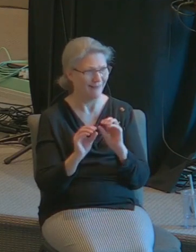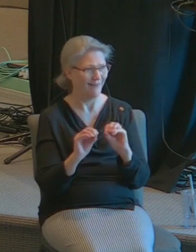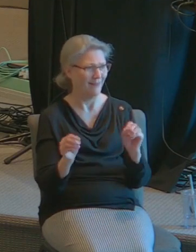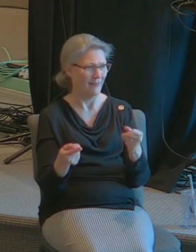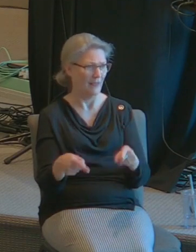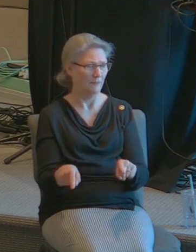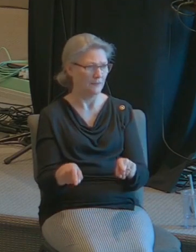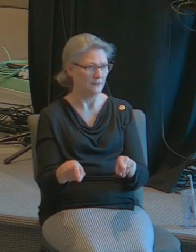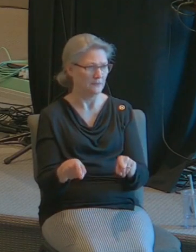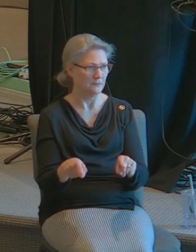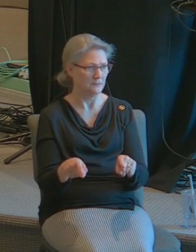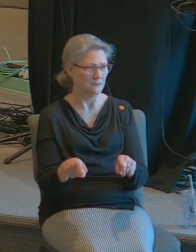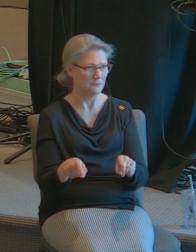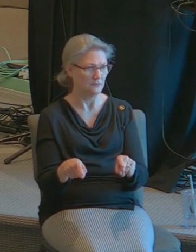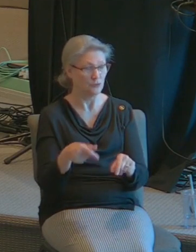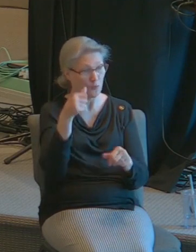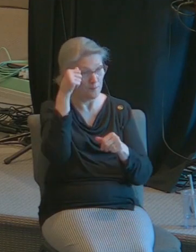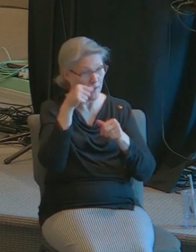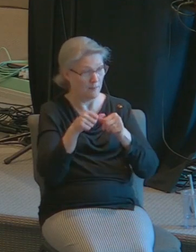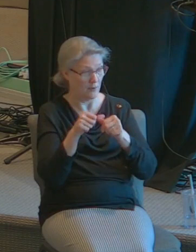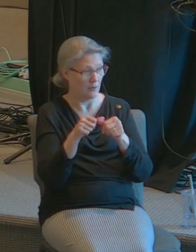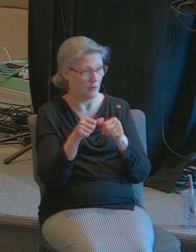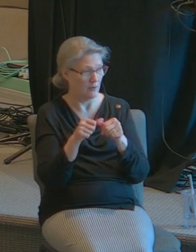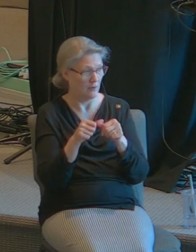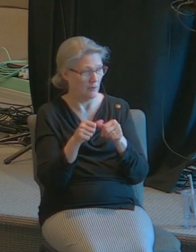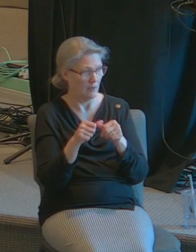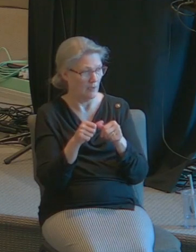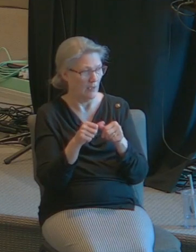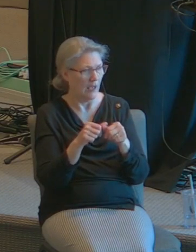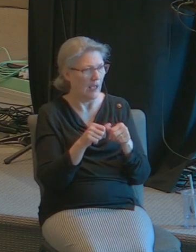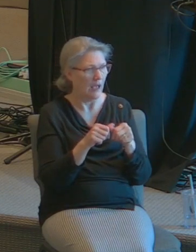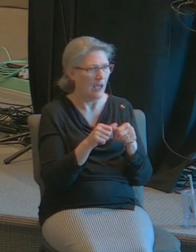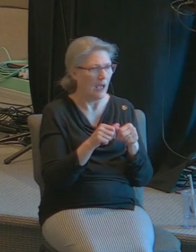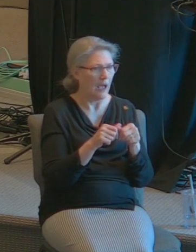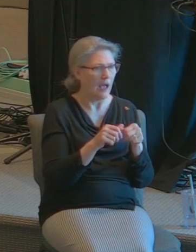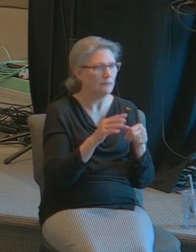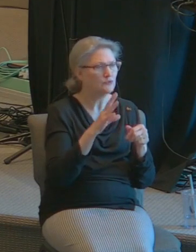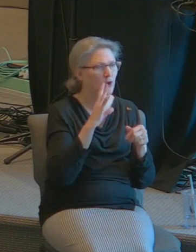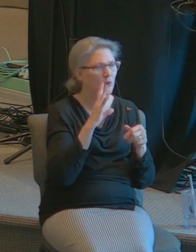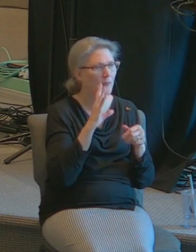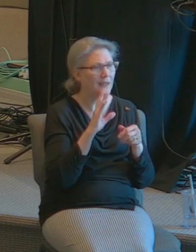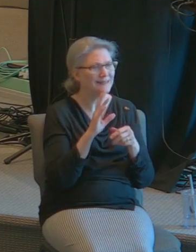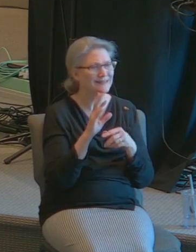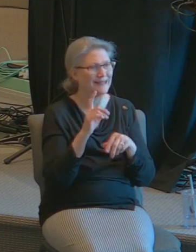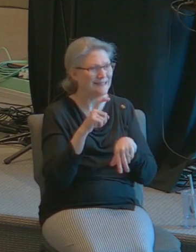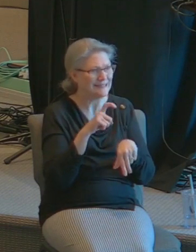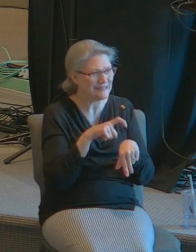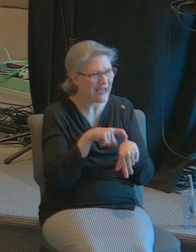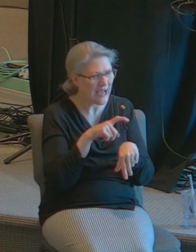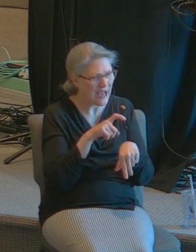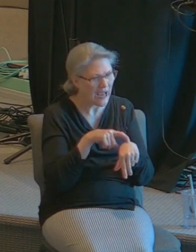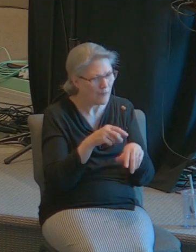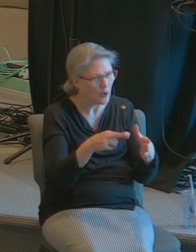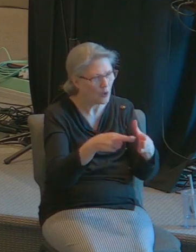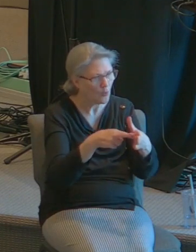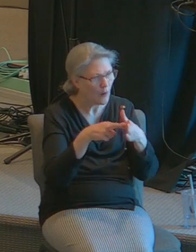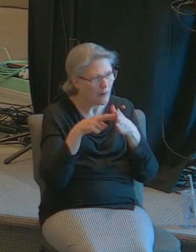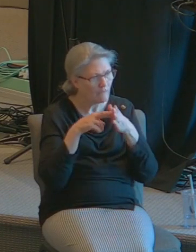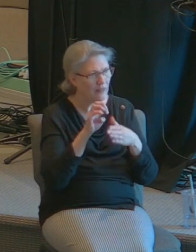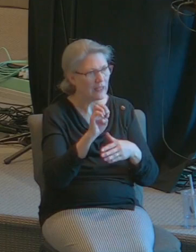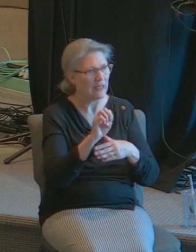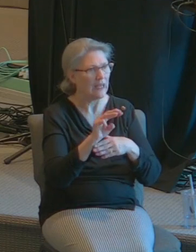when the now you've got to remember that I'm talking about moments that it took the paramedics to come to that place